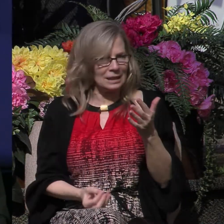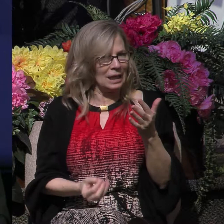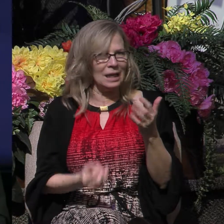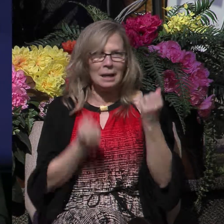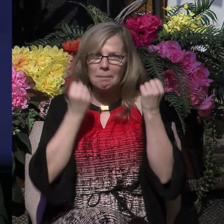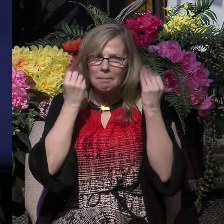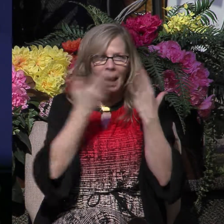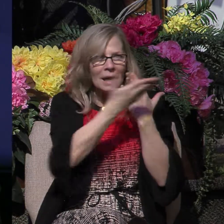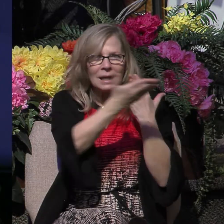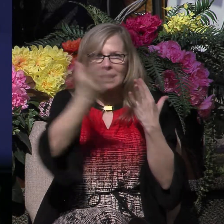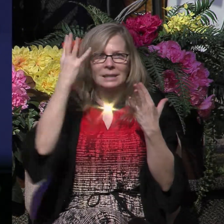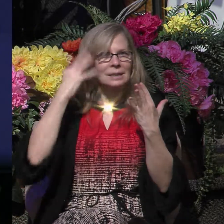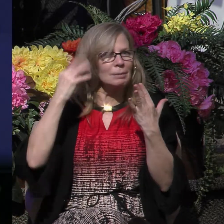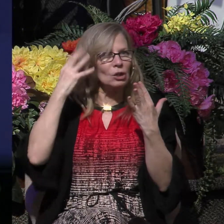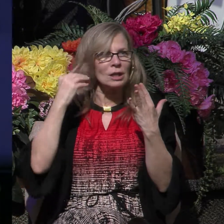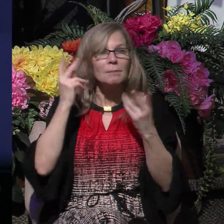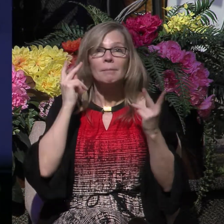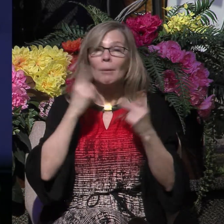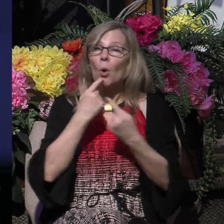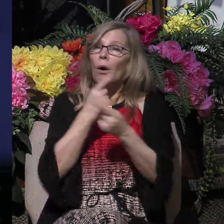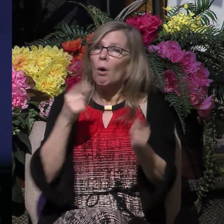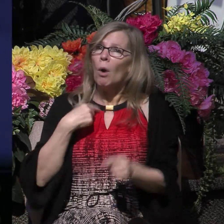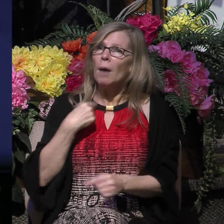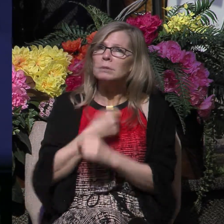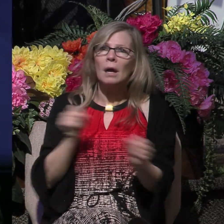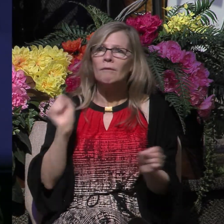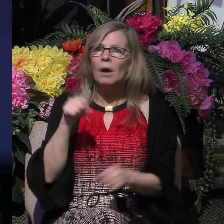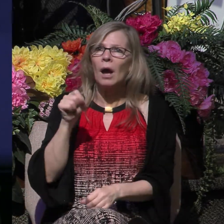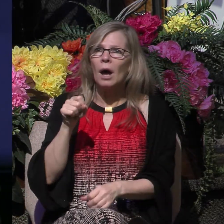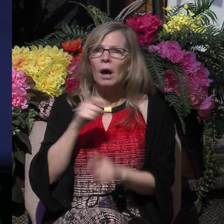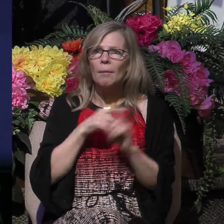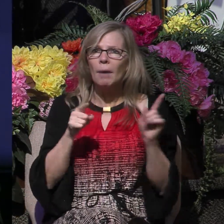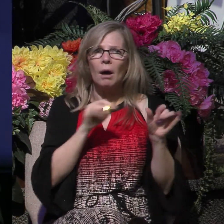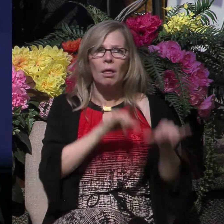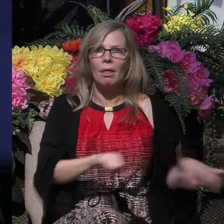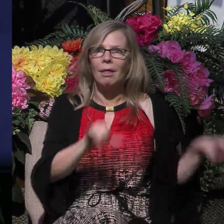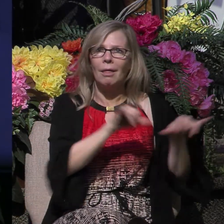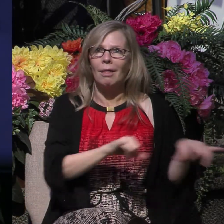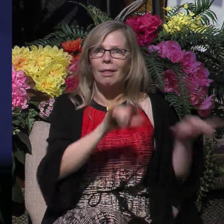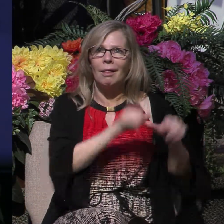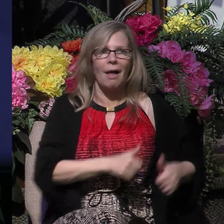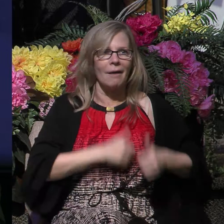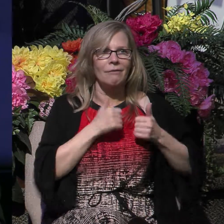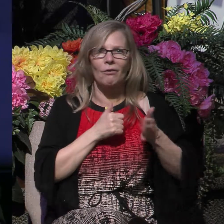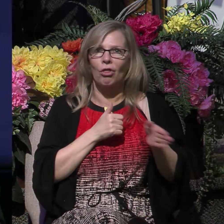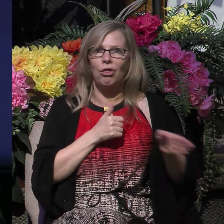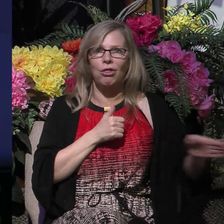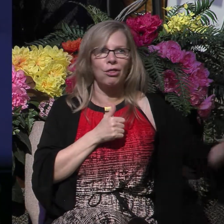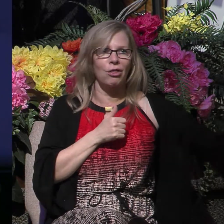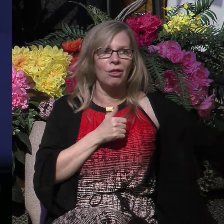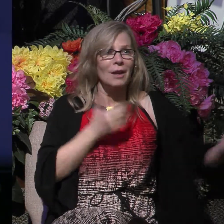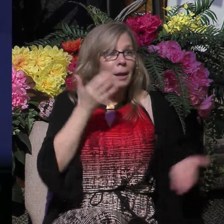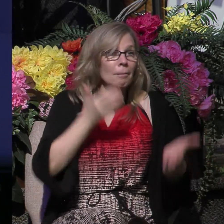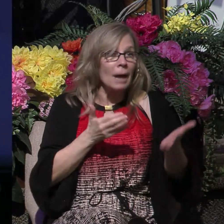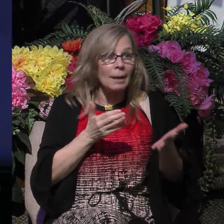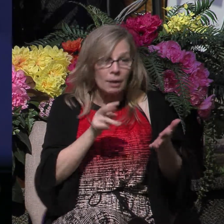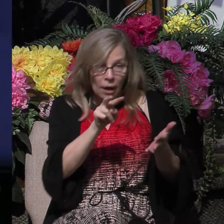of many who claim to be saved but are not. They may have prayed the sinner's prayer for salvation,